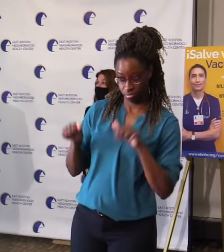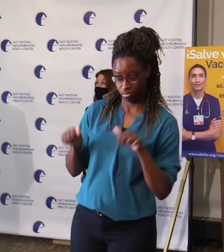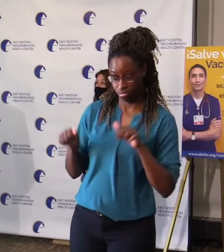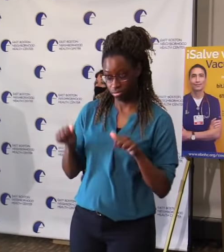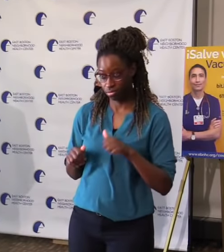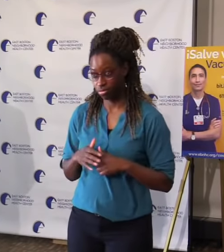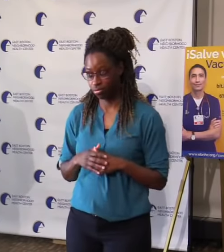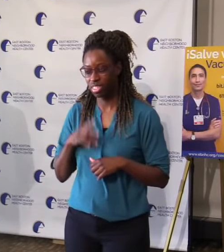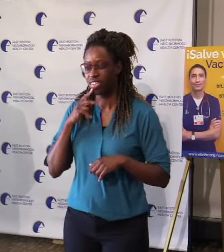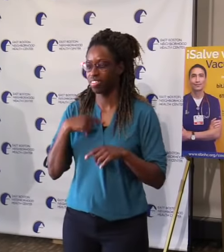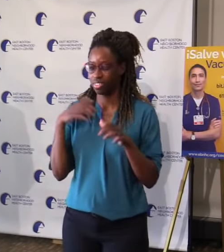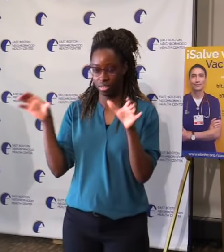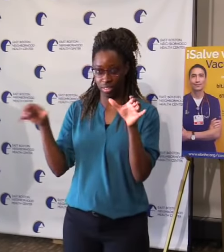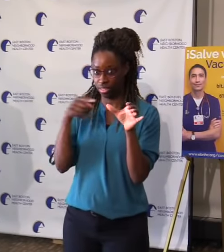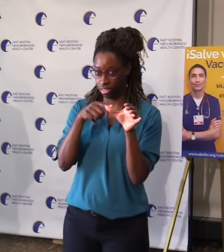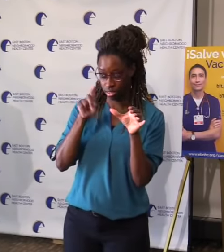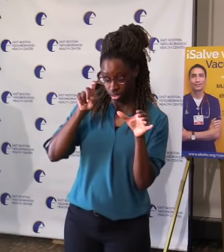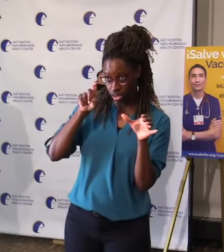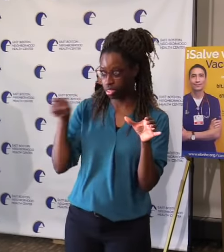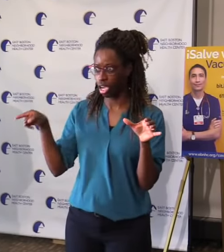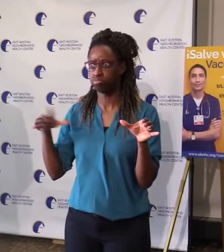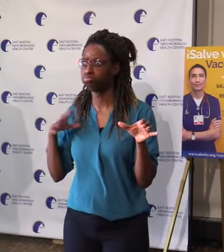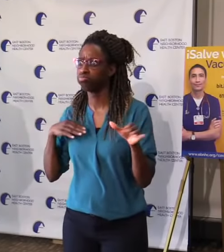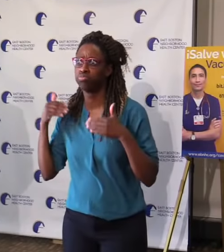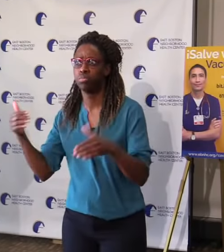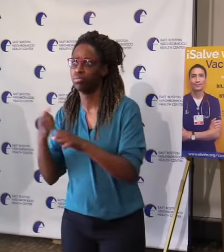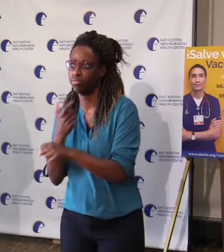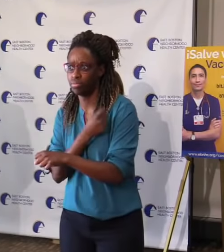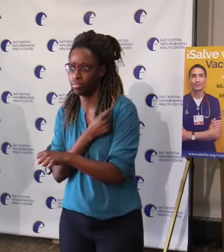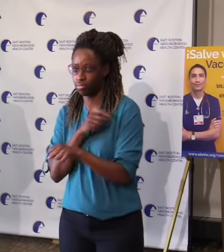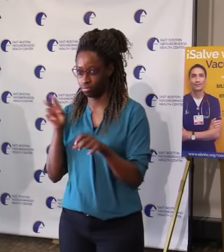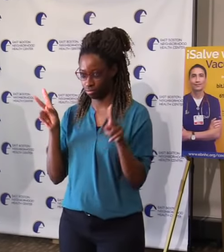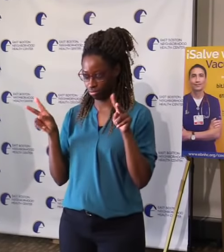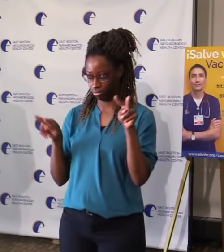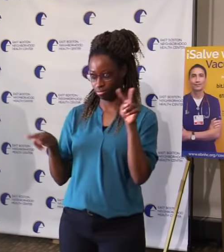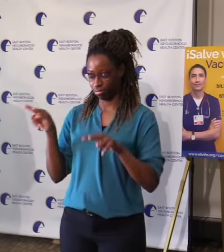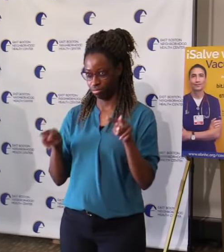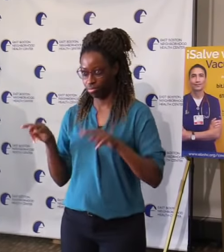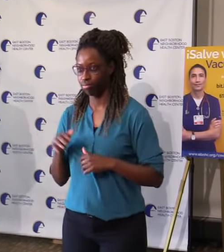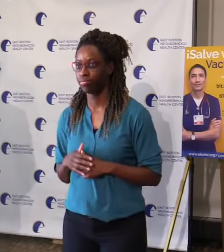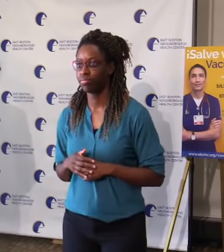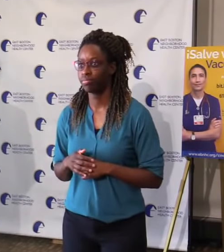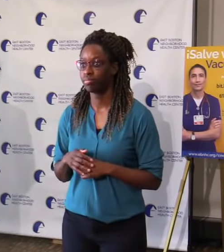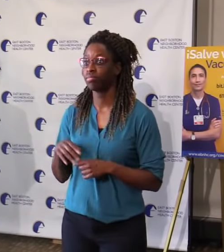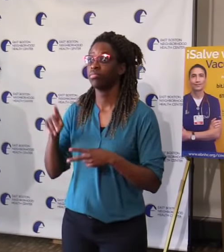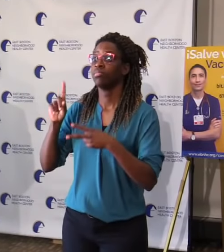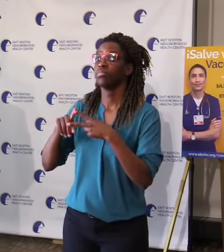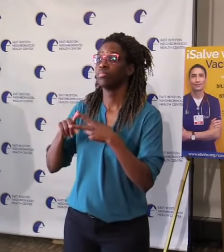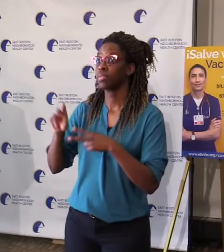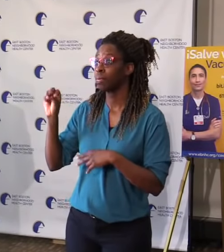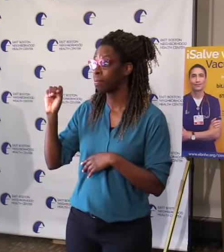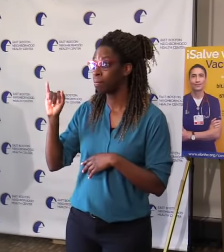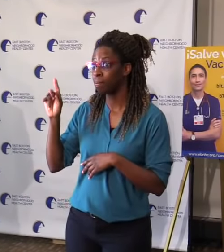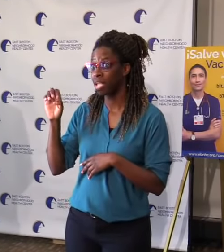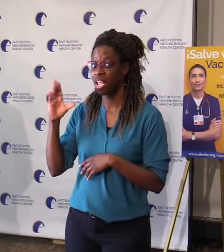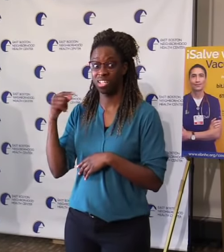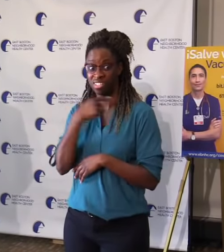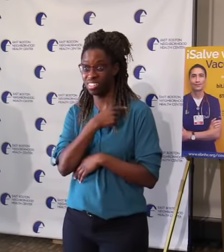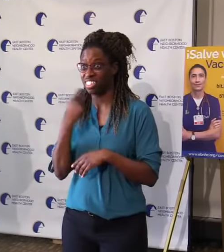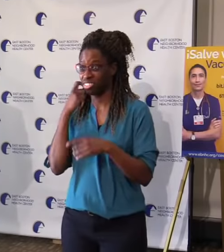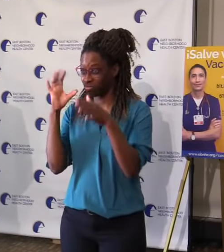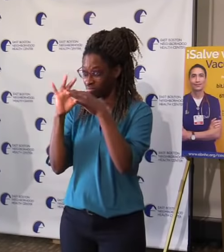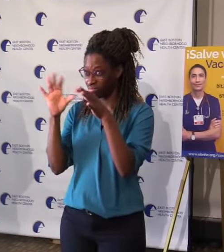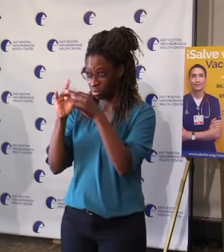And both Mike and Manny talked about the fact that many of the folks in black and brown